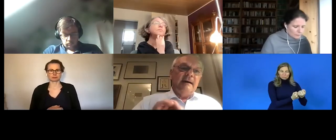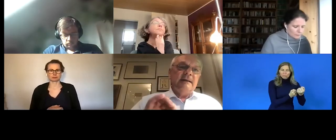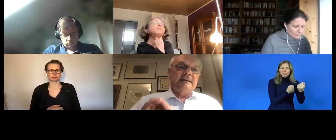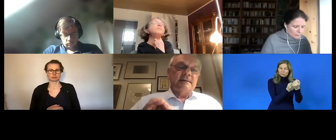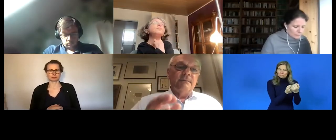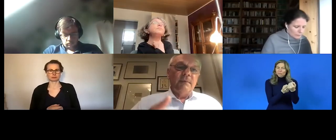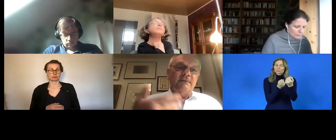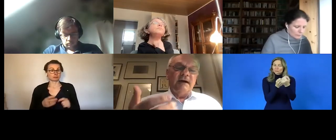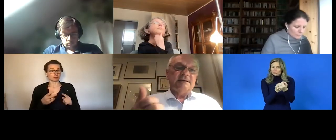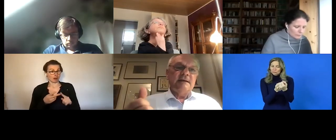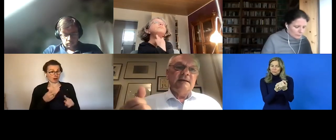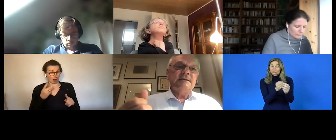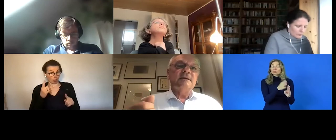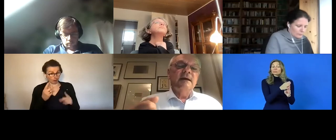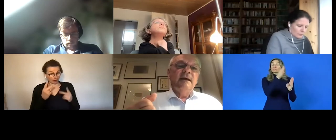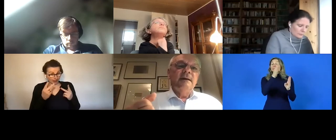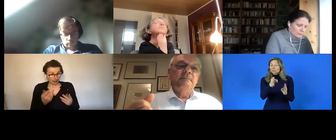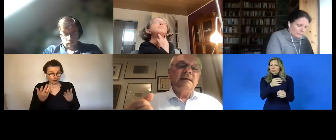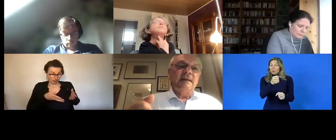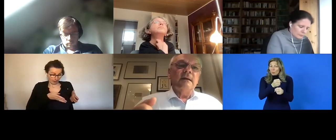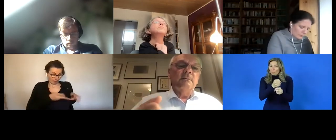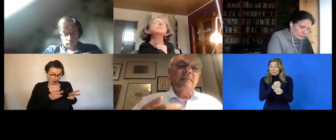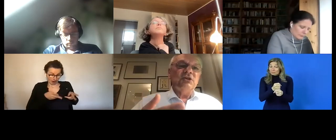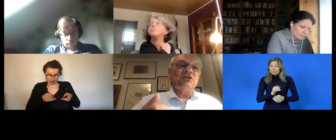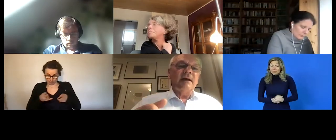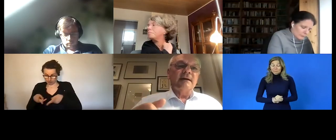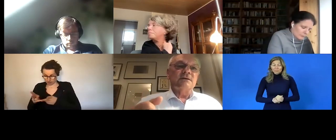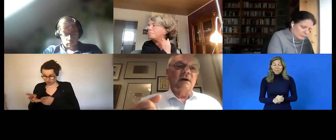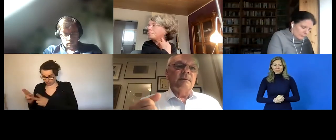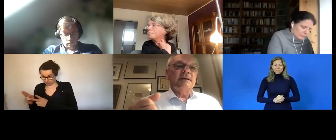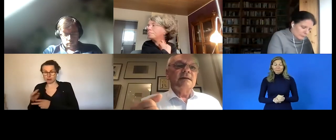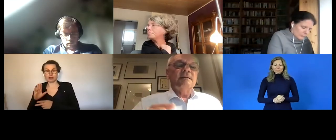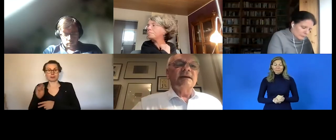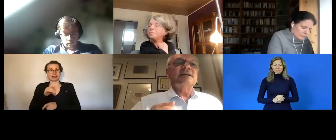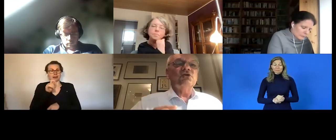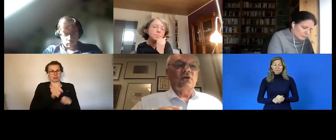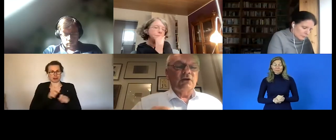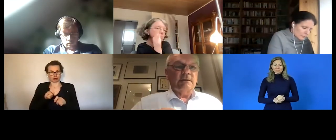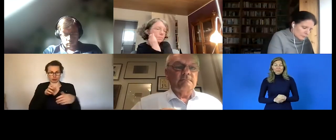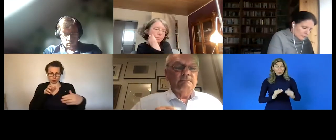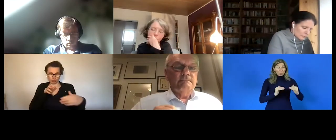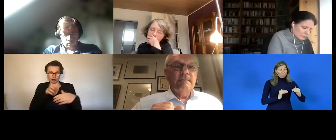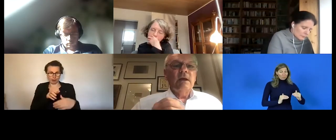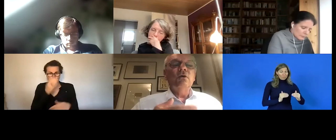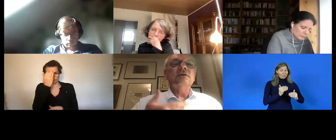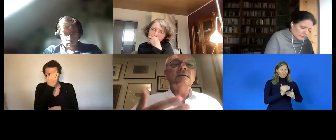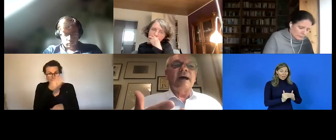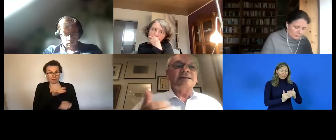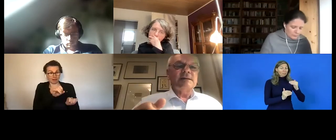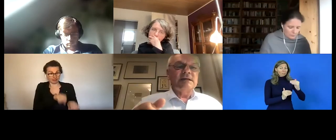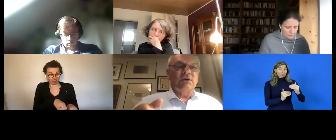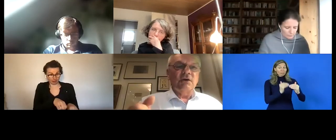employment and one of the important elements in all these different phases is to work